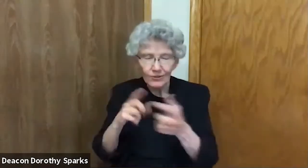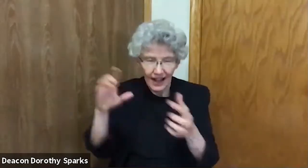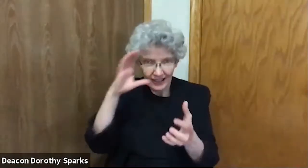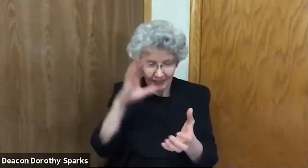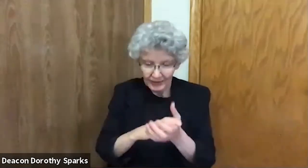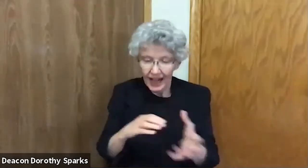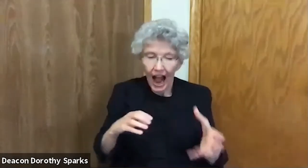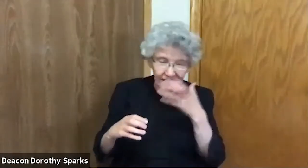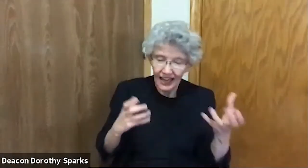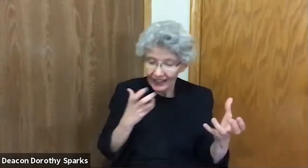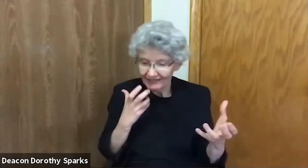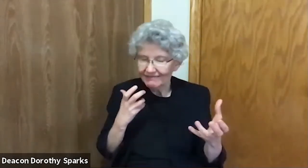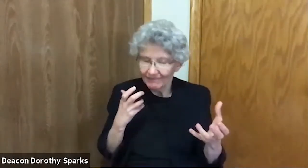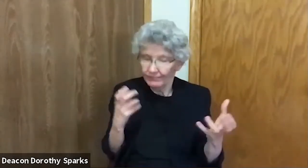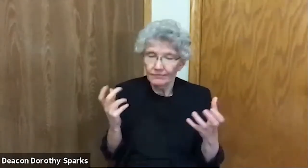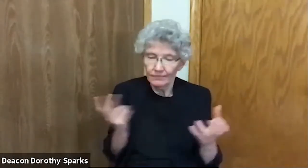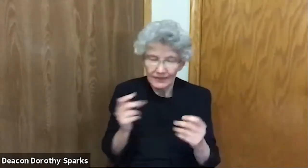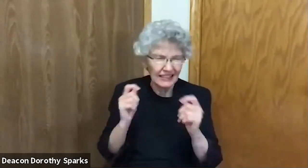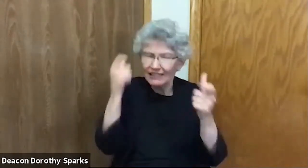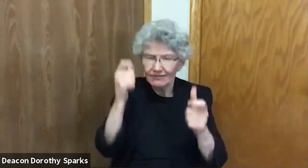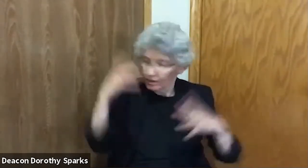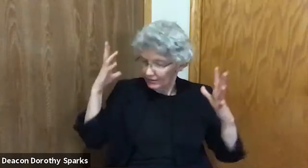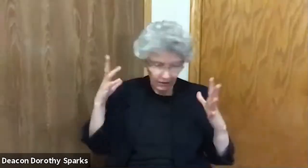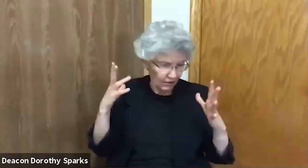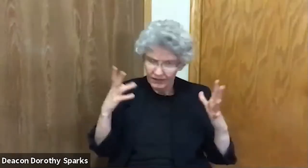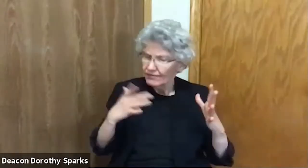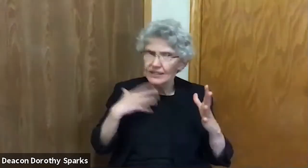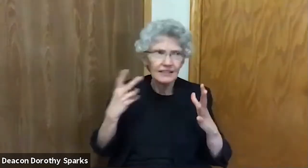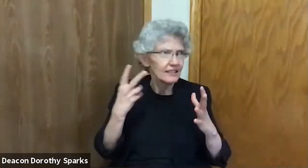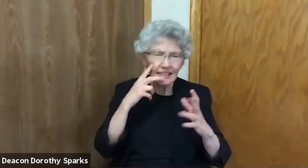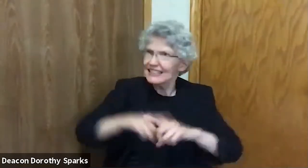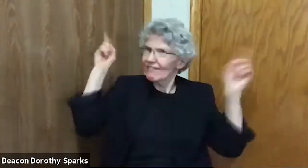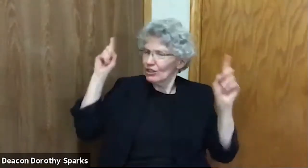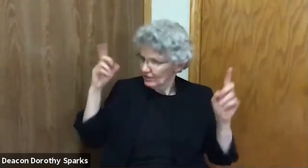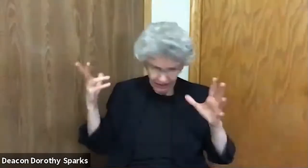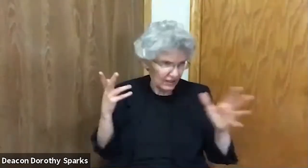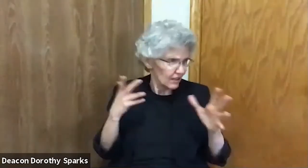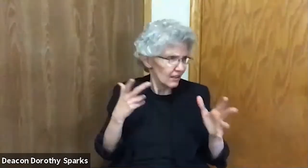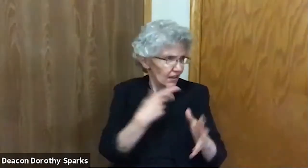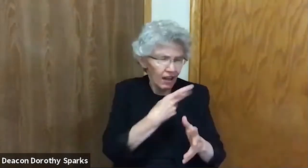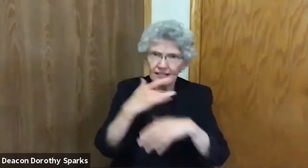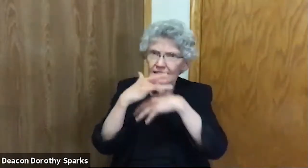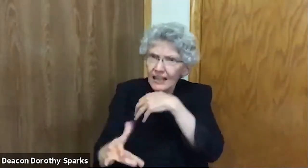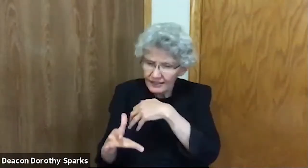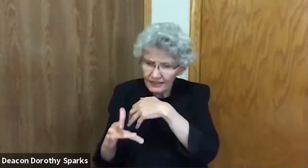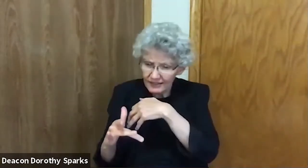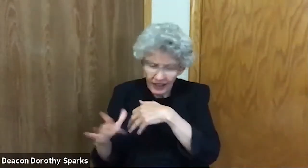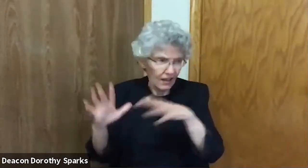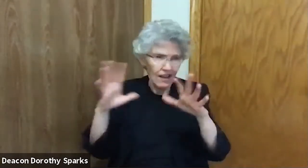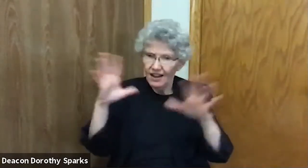Her husband was there with her, so she gave some to him and he ate it too. Right away, they saw what they had done and they realized they